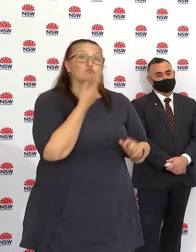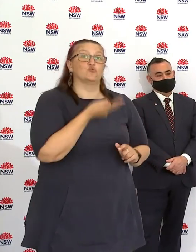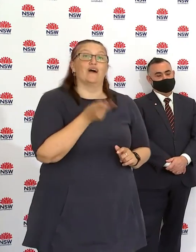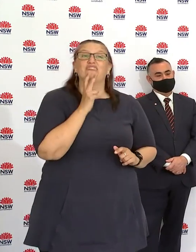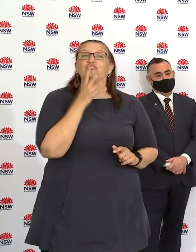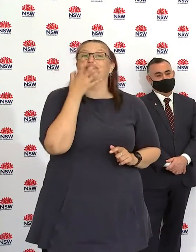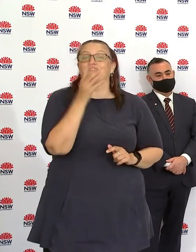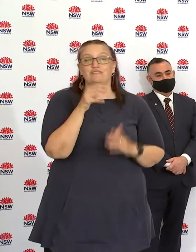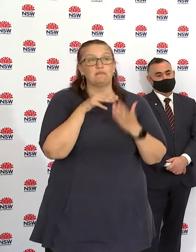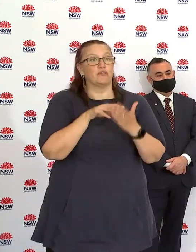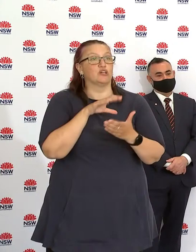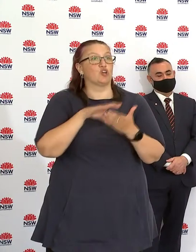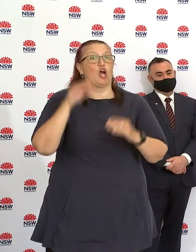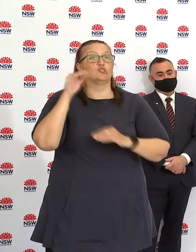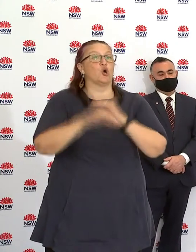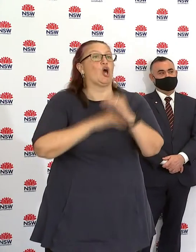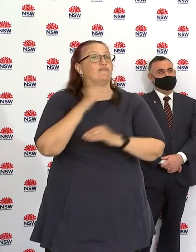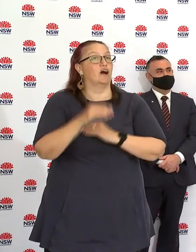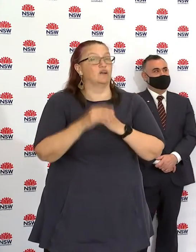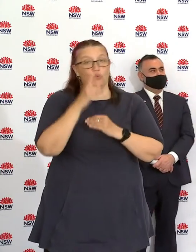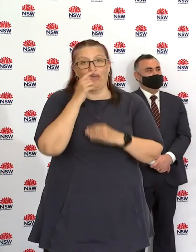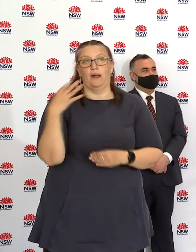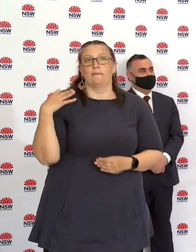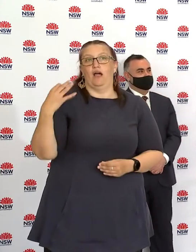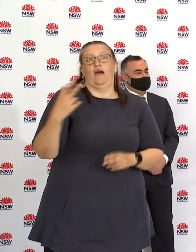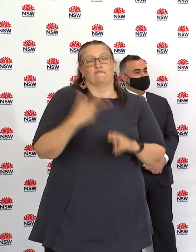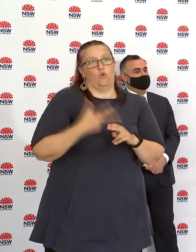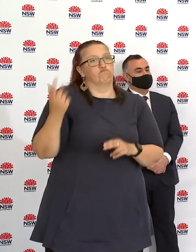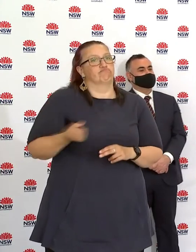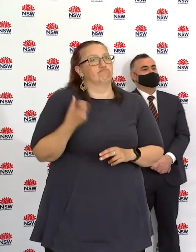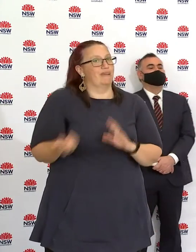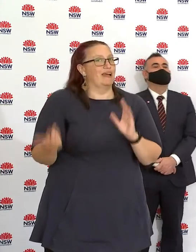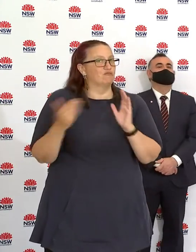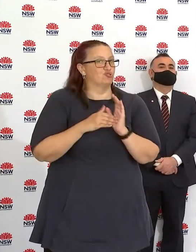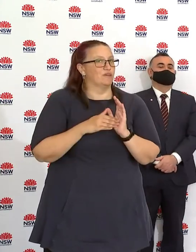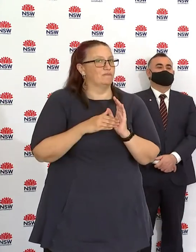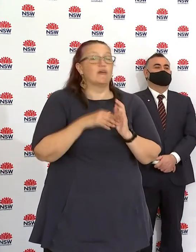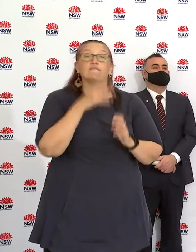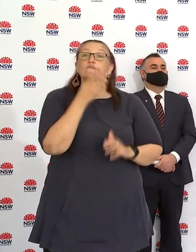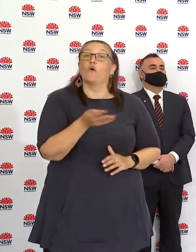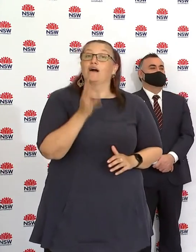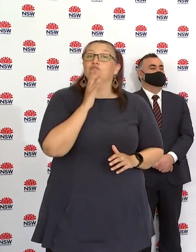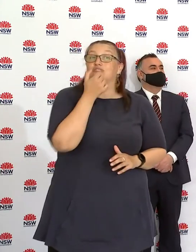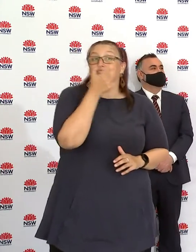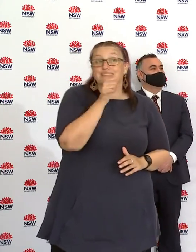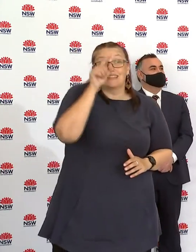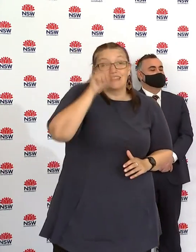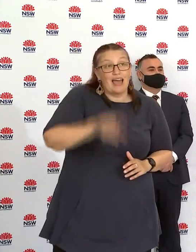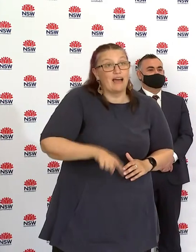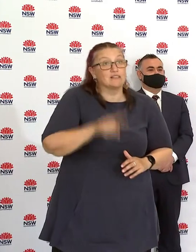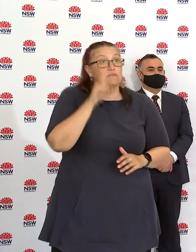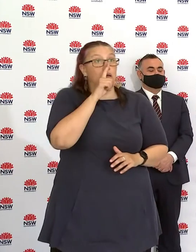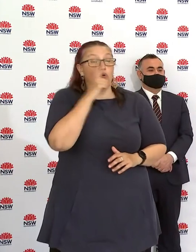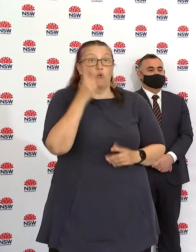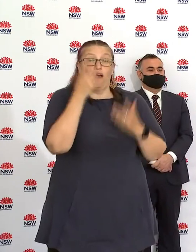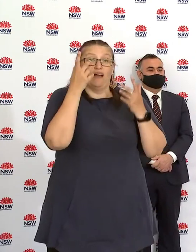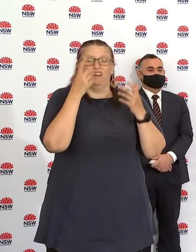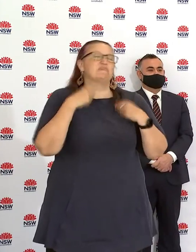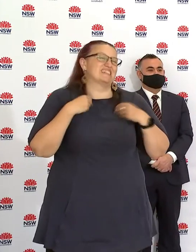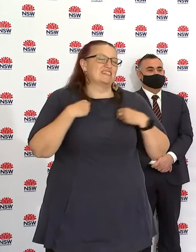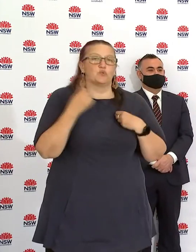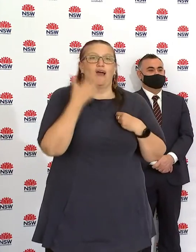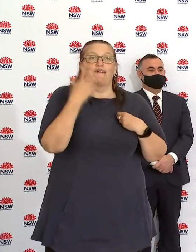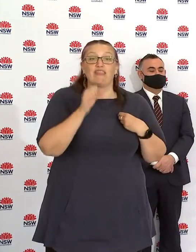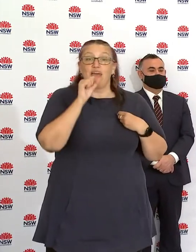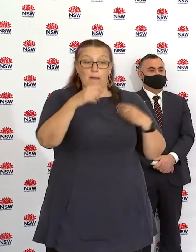That will ensure that around 460,000 businesses with a turnover reduction of 30 per cent will be